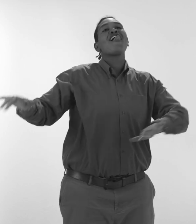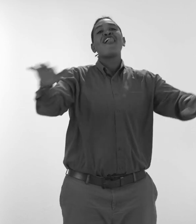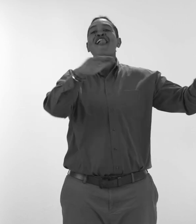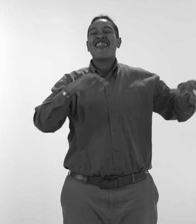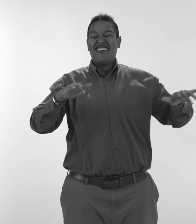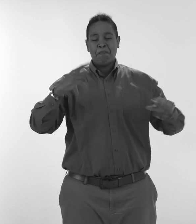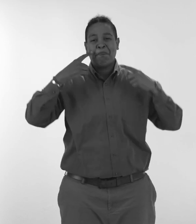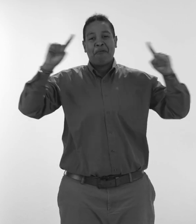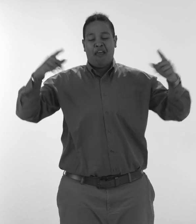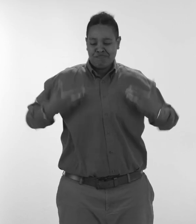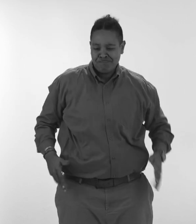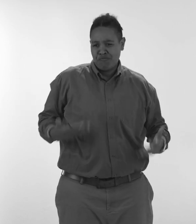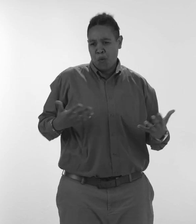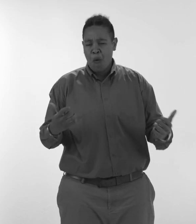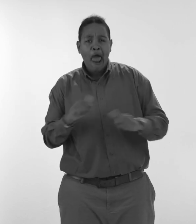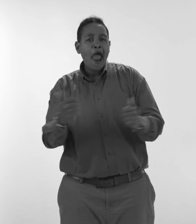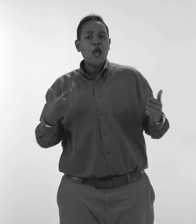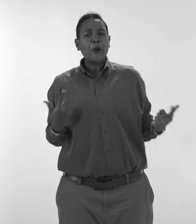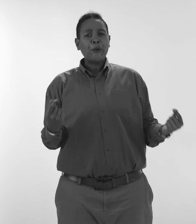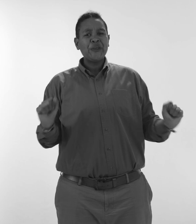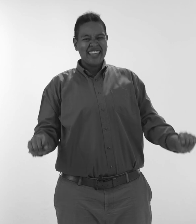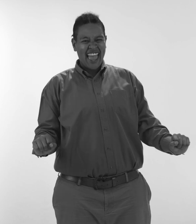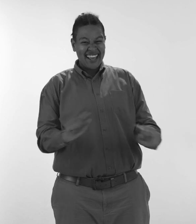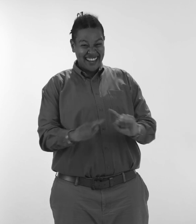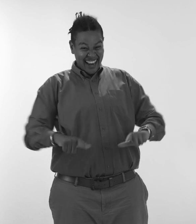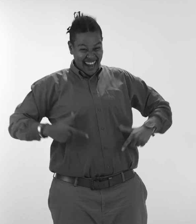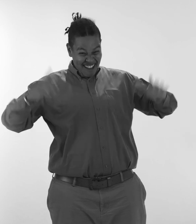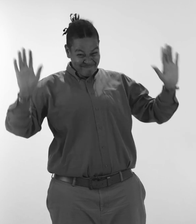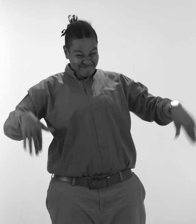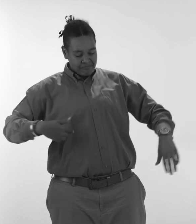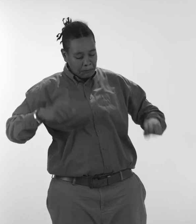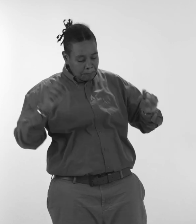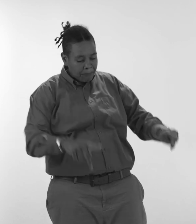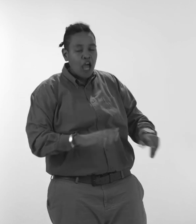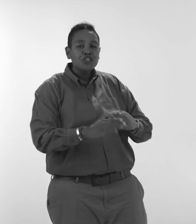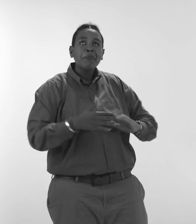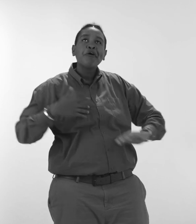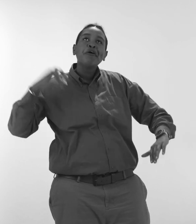I could finally be who I wanted to be but as life would have it I ended up back here in Jamaica.